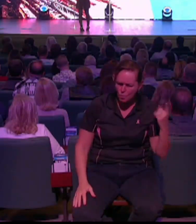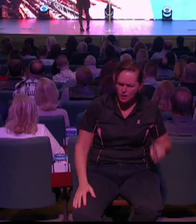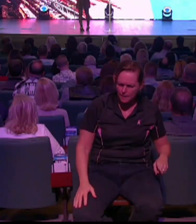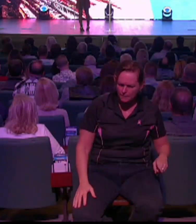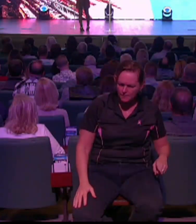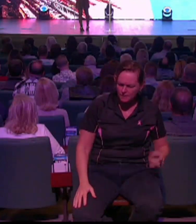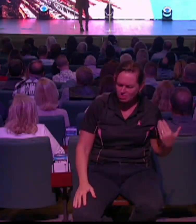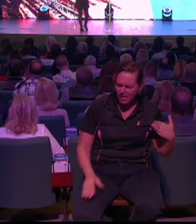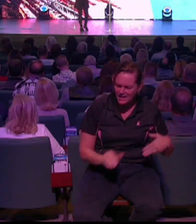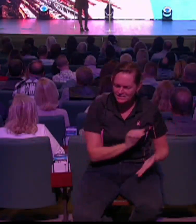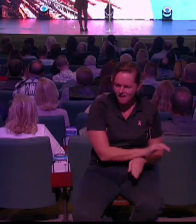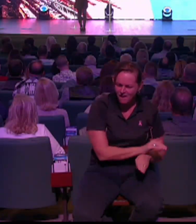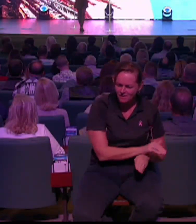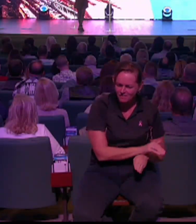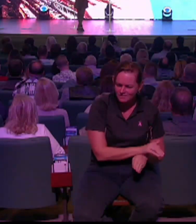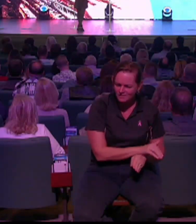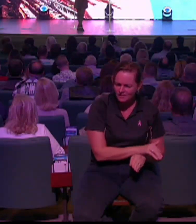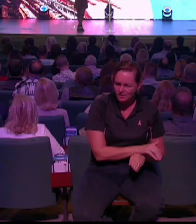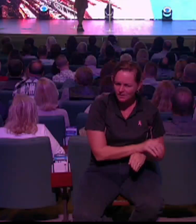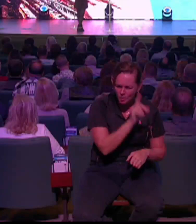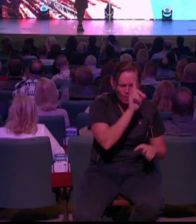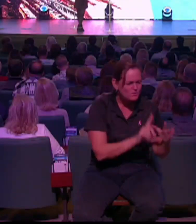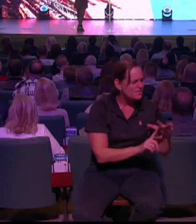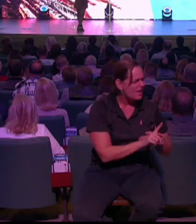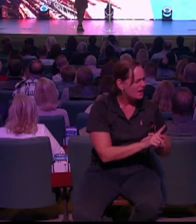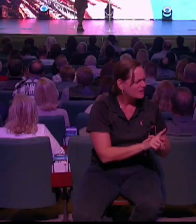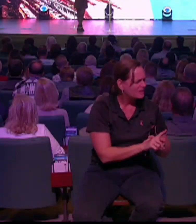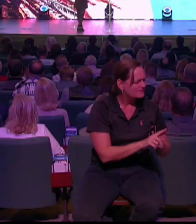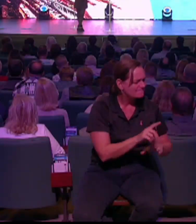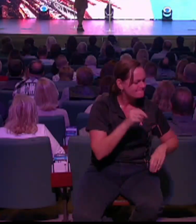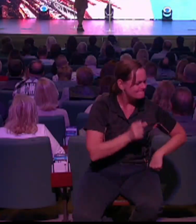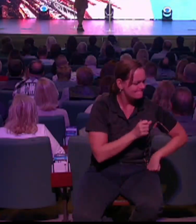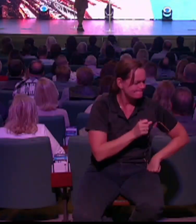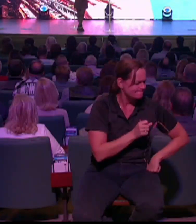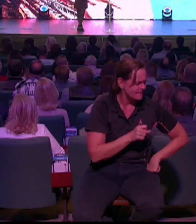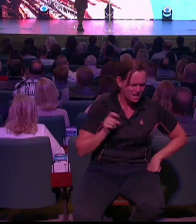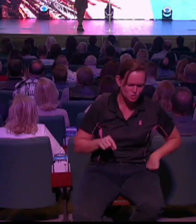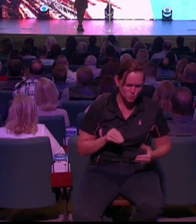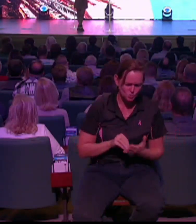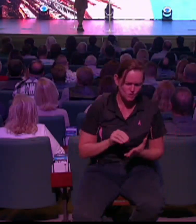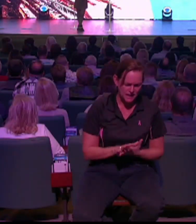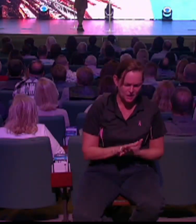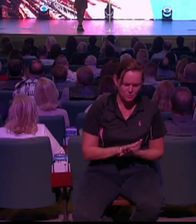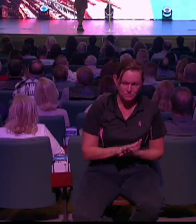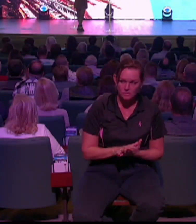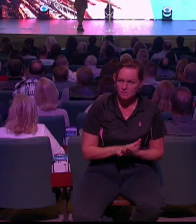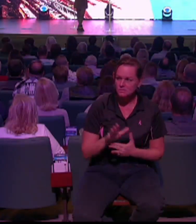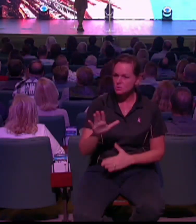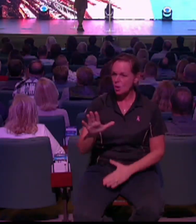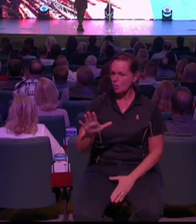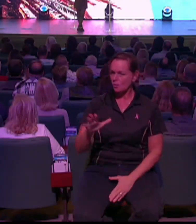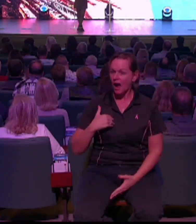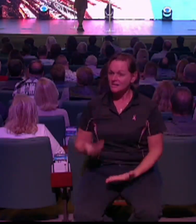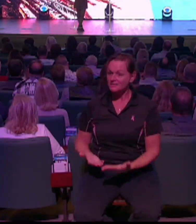But when you write something down, you honor it with weight. You say, that's valuable to me.